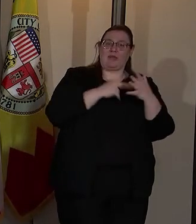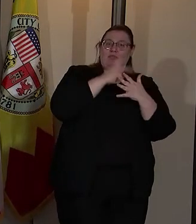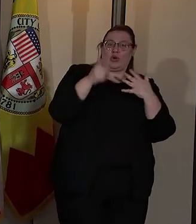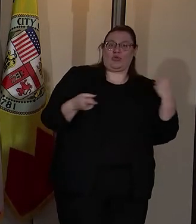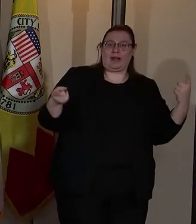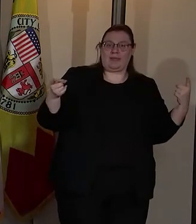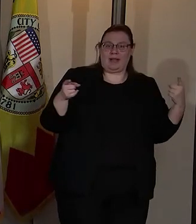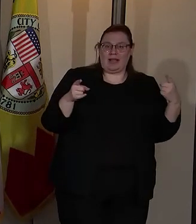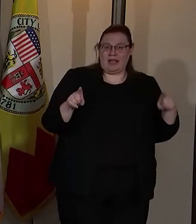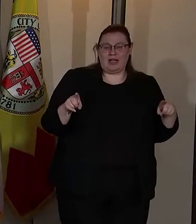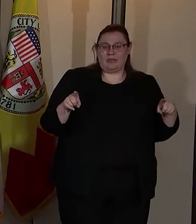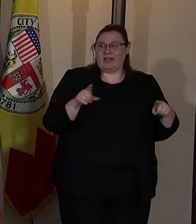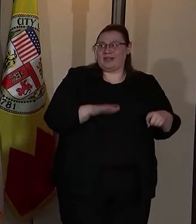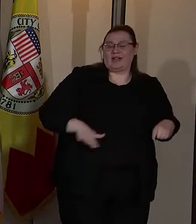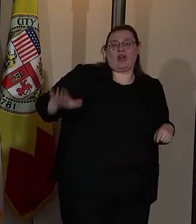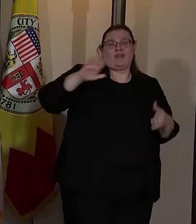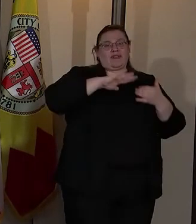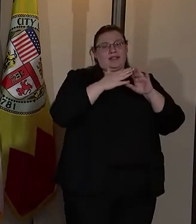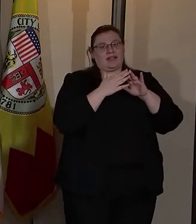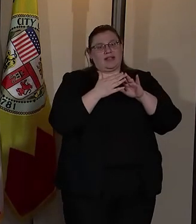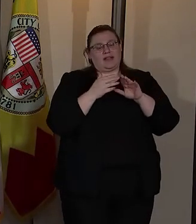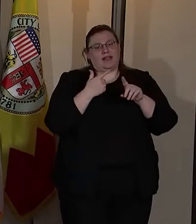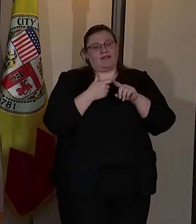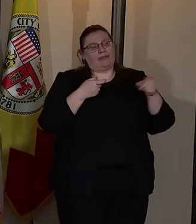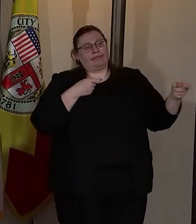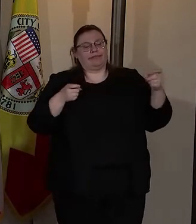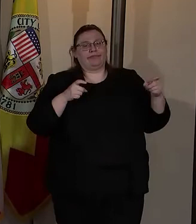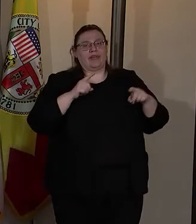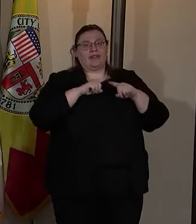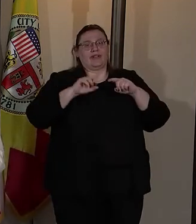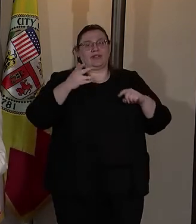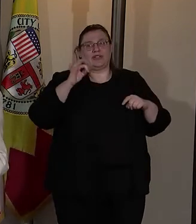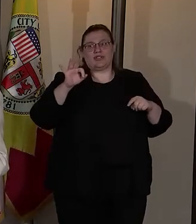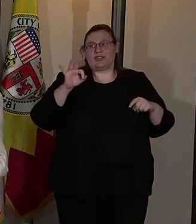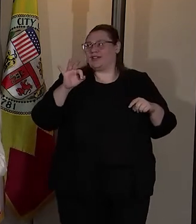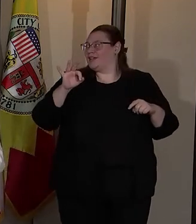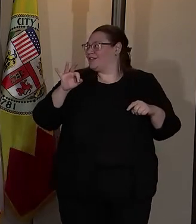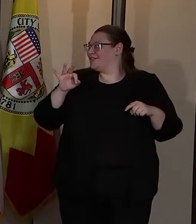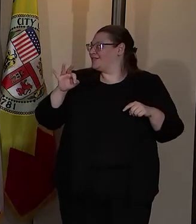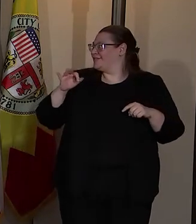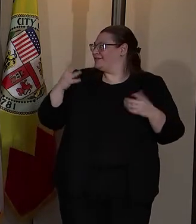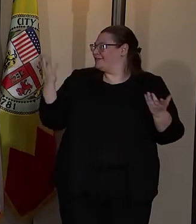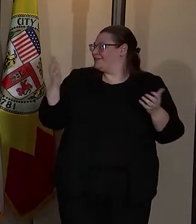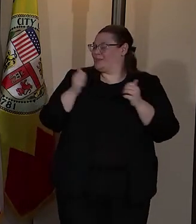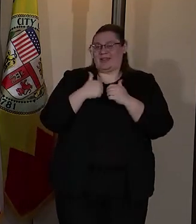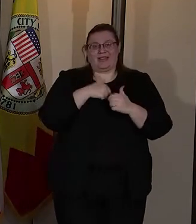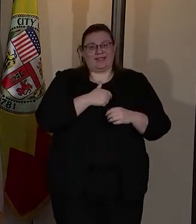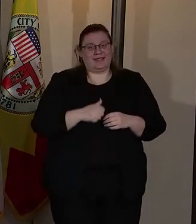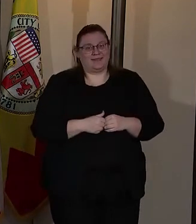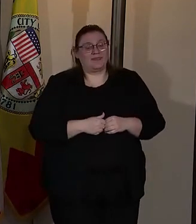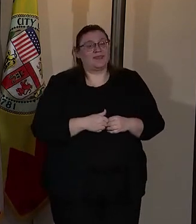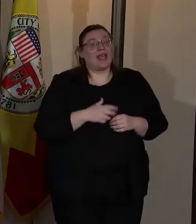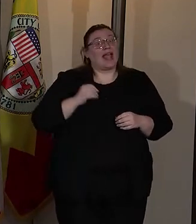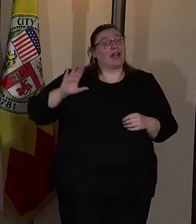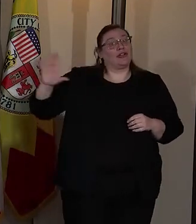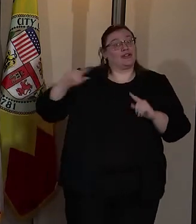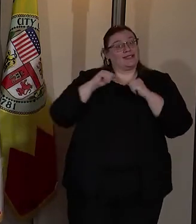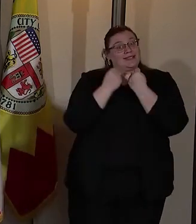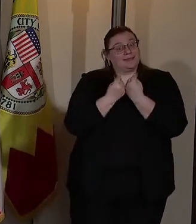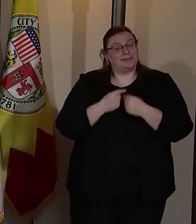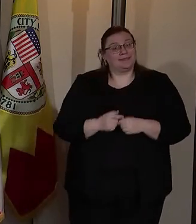across this city under the direction of Deputy Chief Nevada Tendrini and her team.